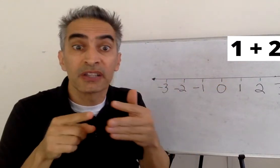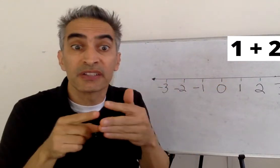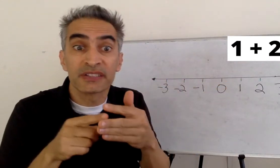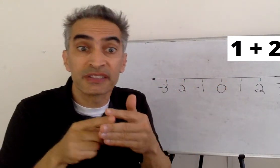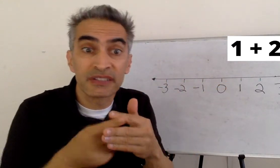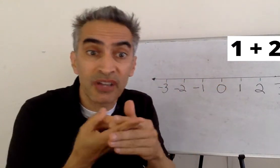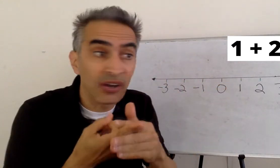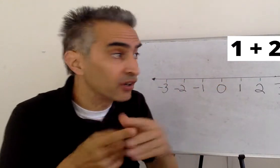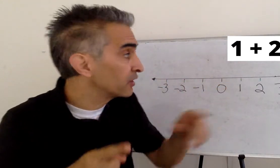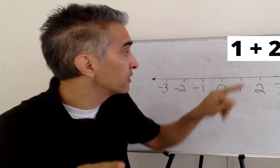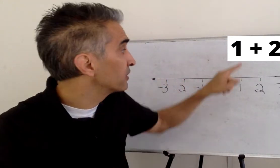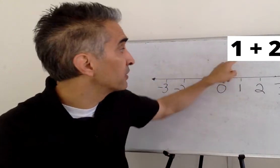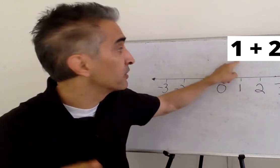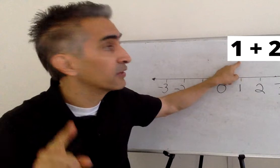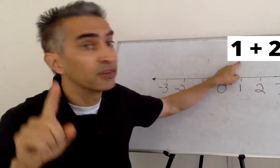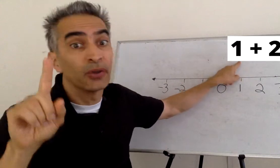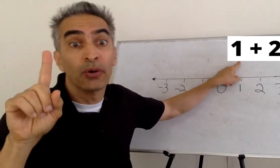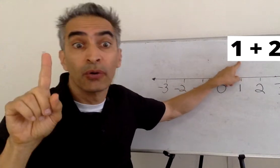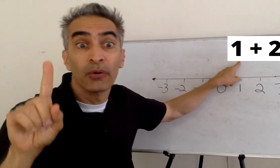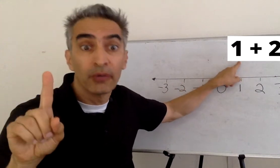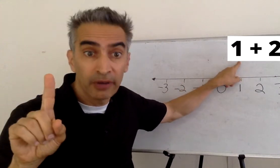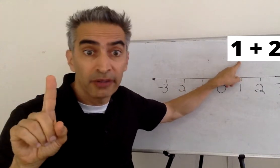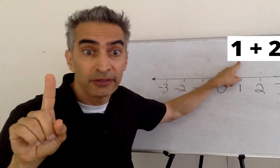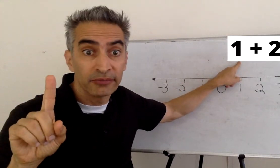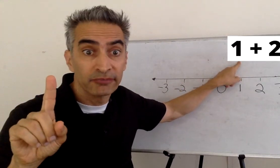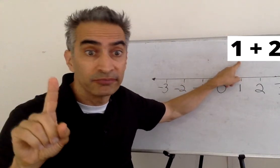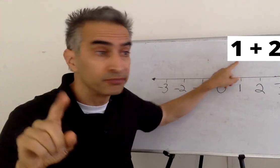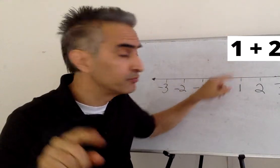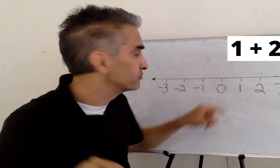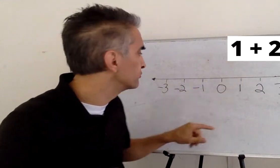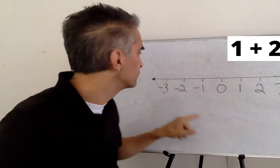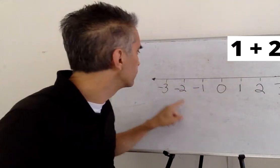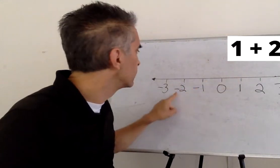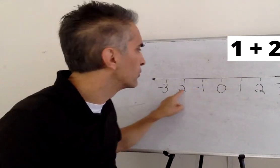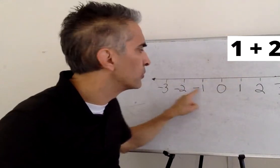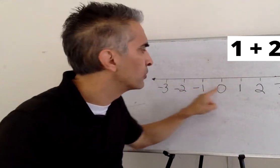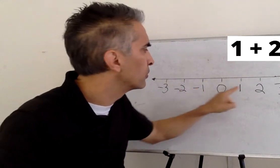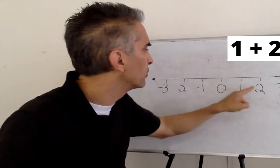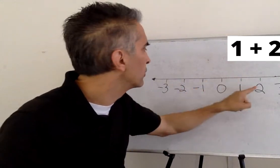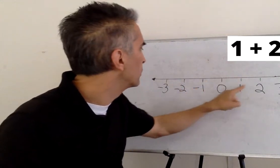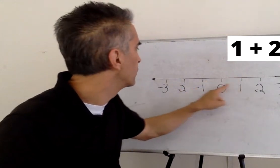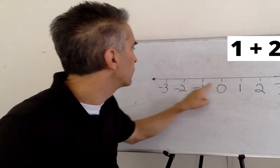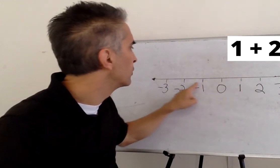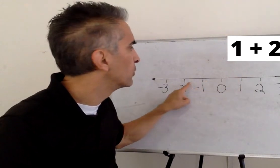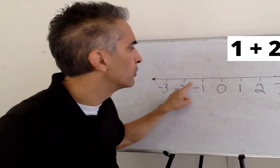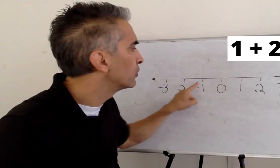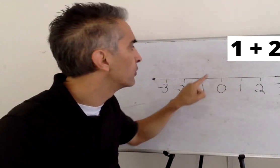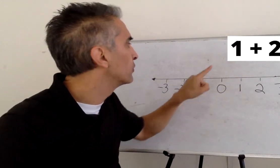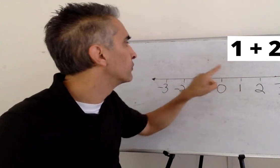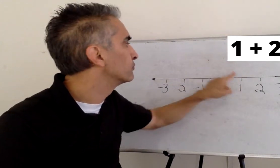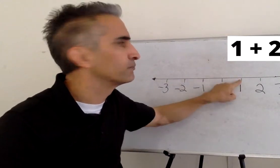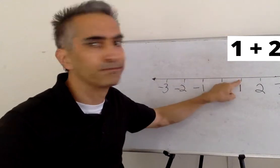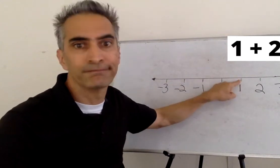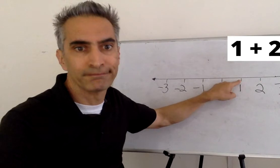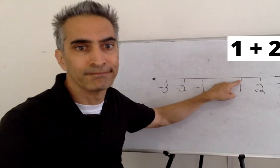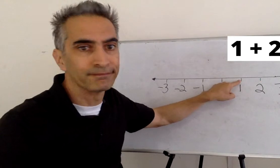We're going to start with 1. Where's the 1? Oh, there it is.